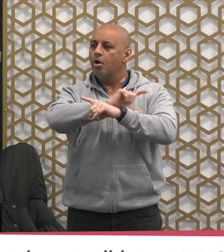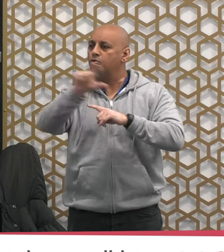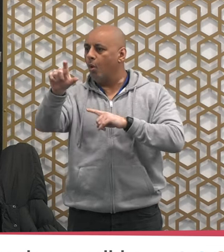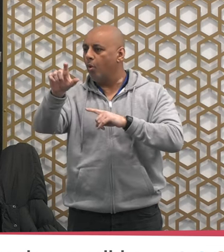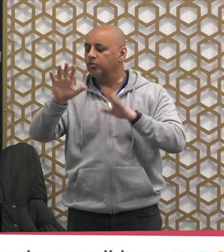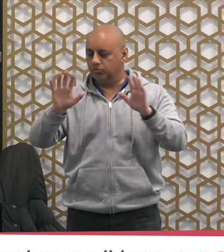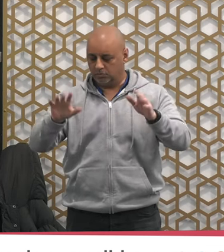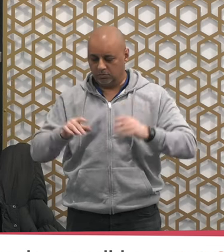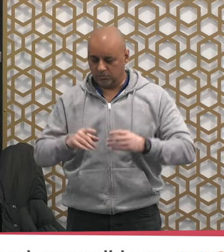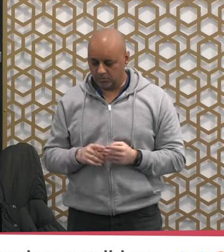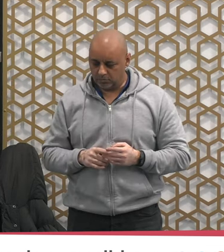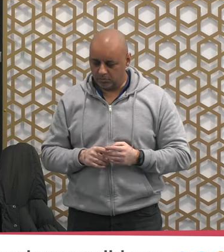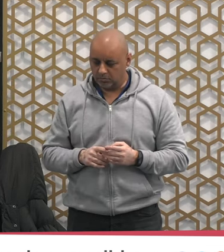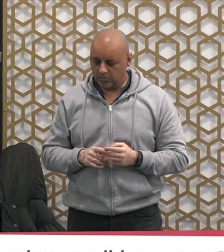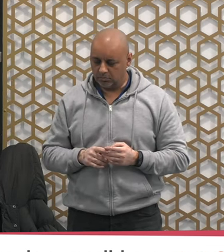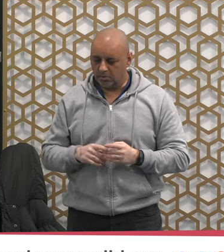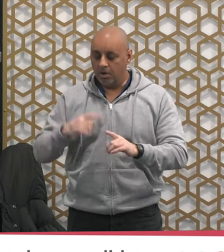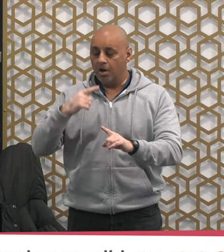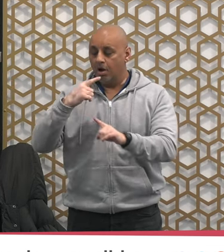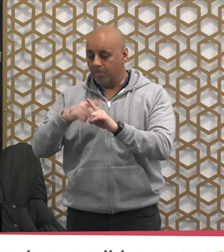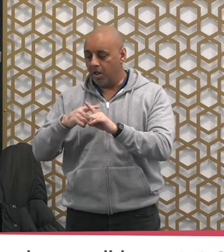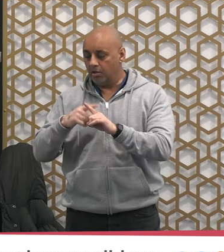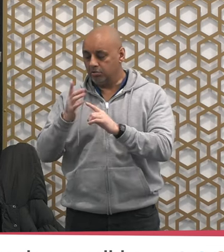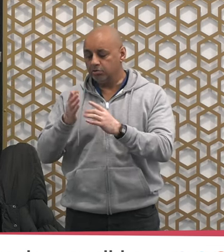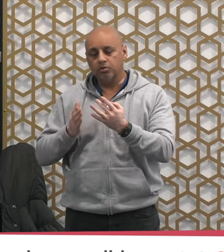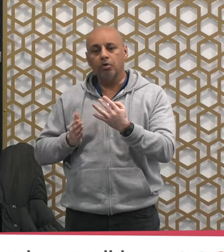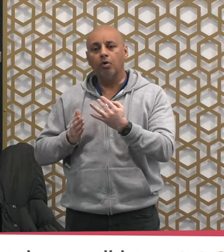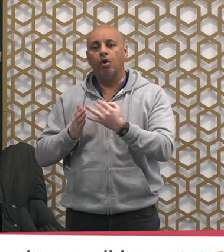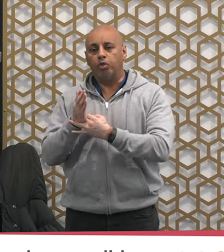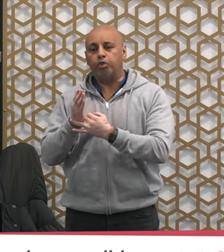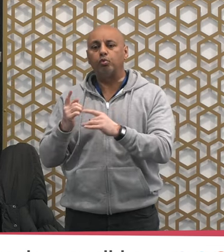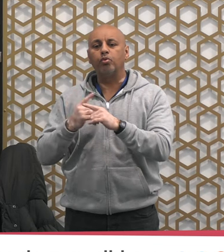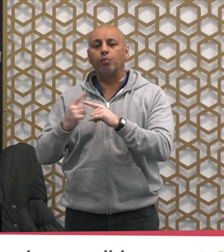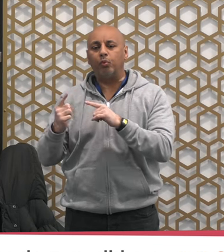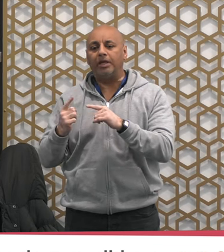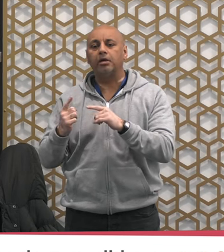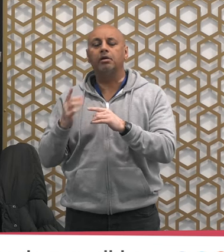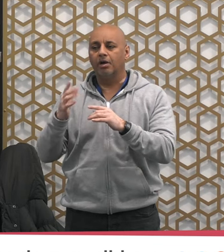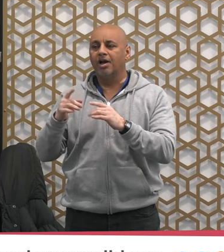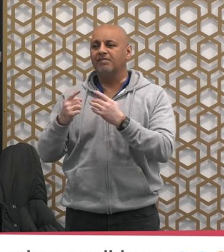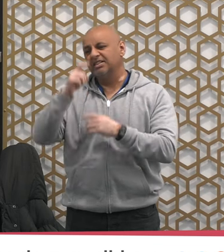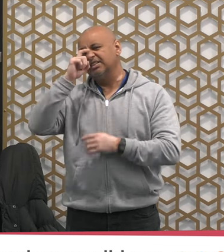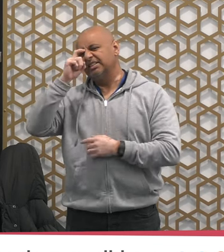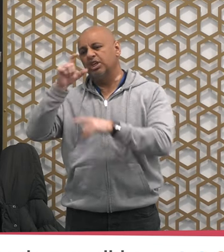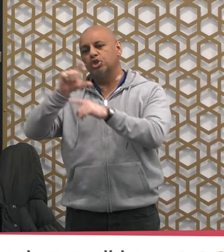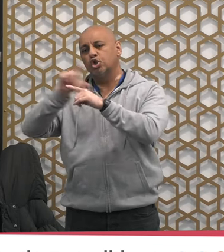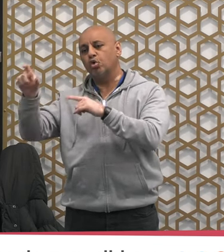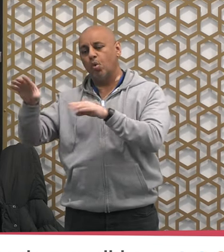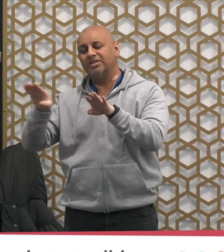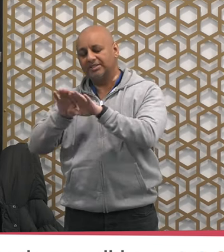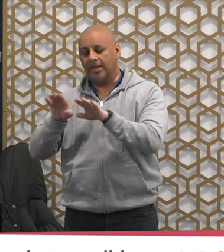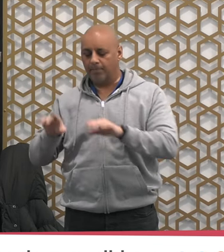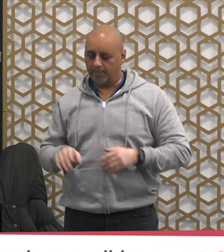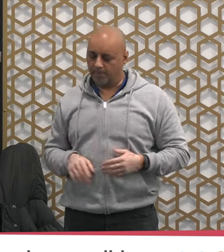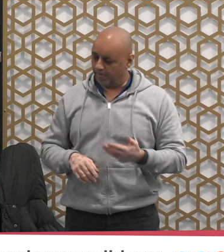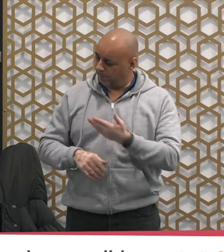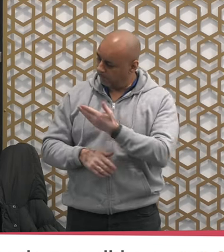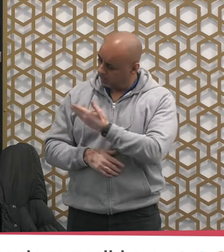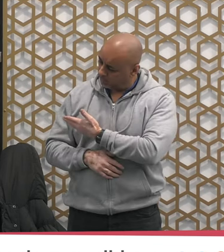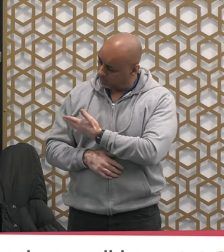week for sisters inshaallah again take benefit from this course and so the purpose is that we all get ready